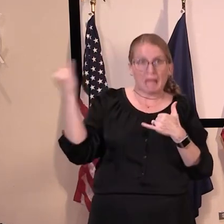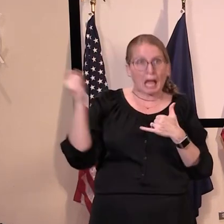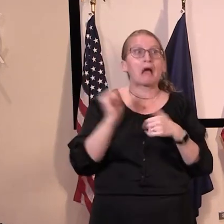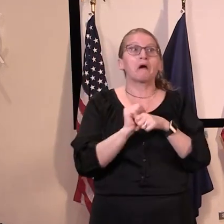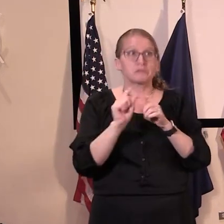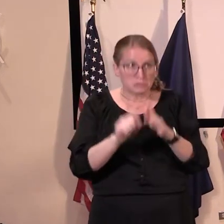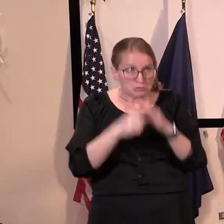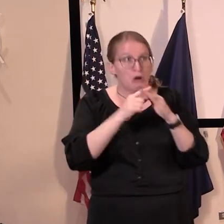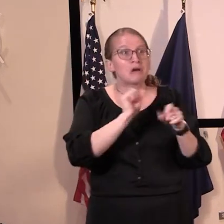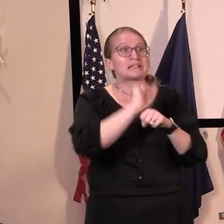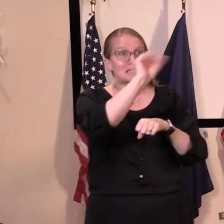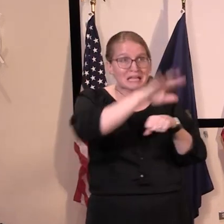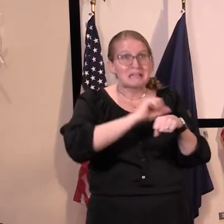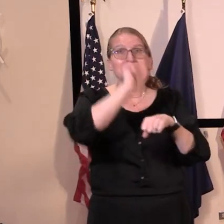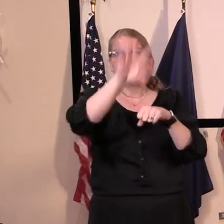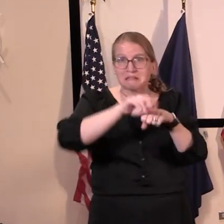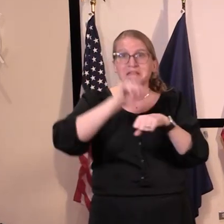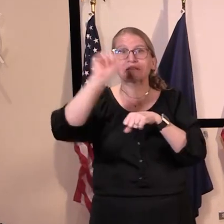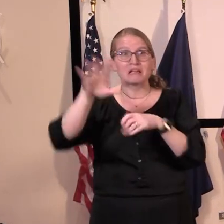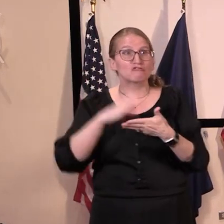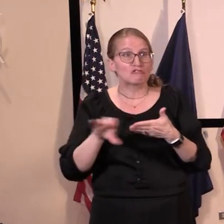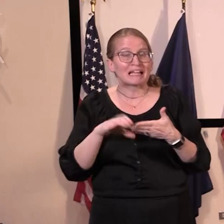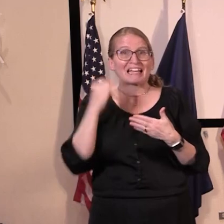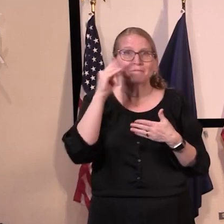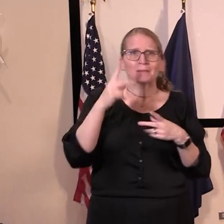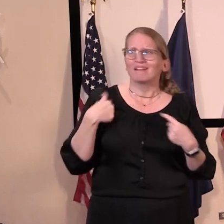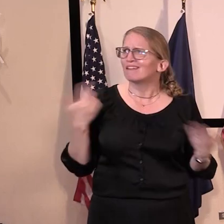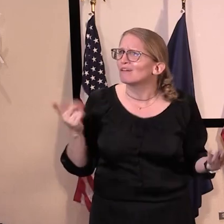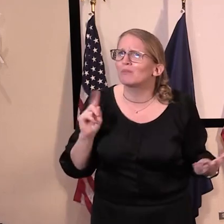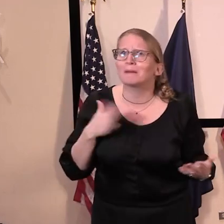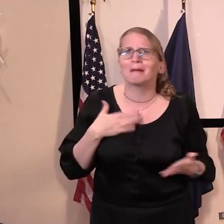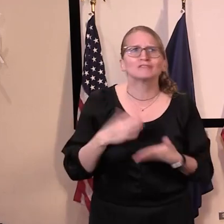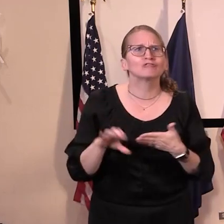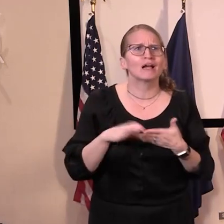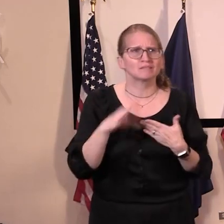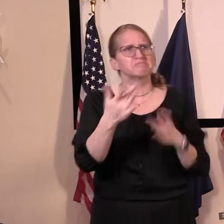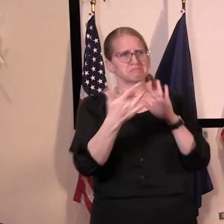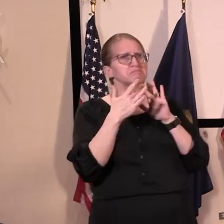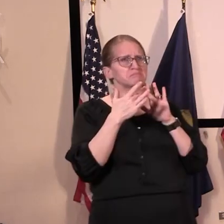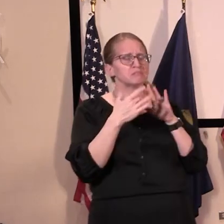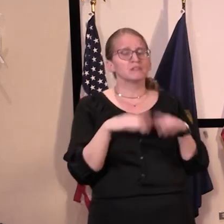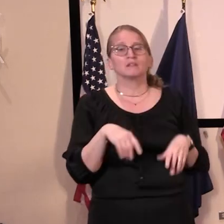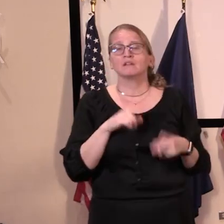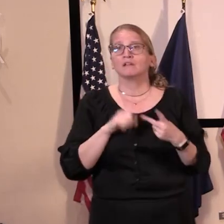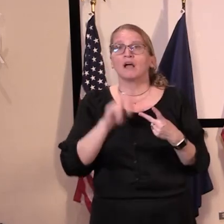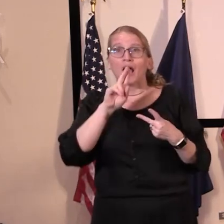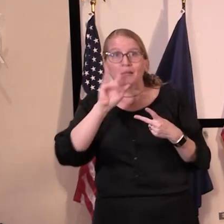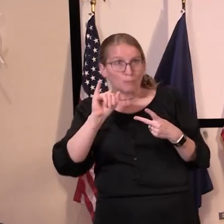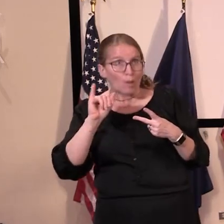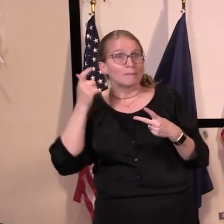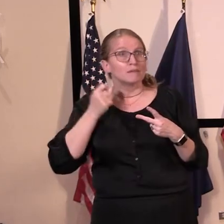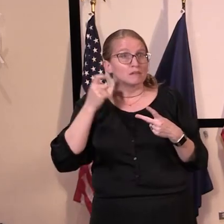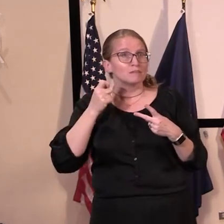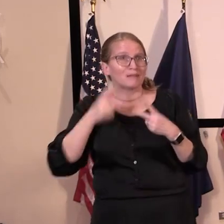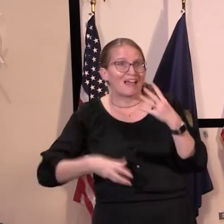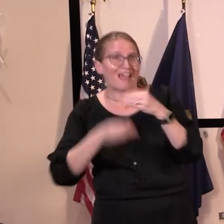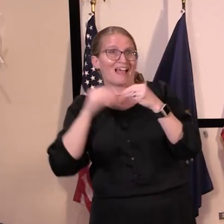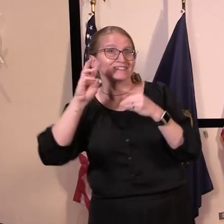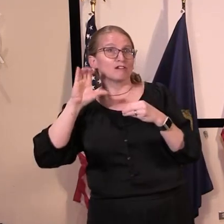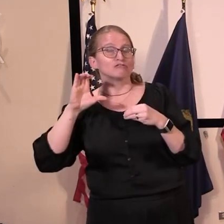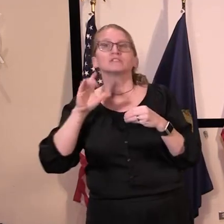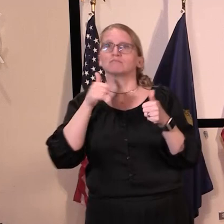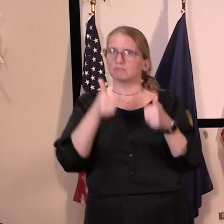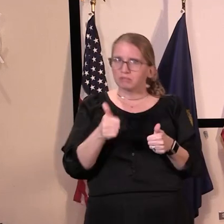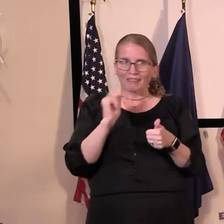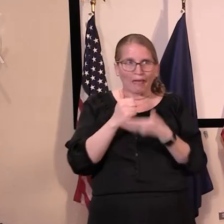then contact us and we'll try to check into it. The unemployment insurance supplement is helping. And of course, the payroll protection